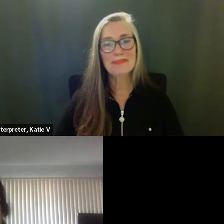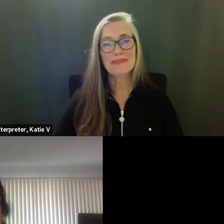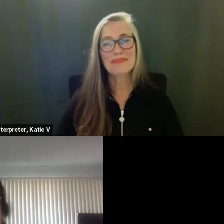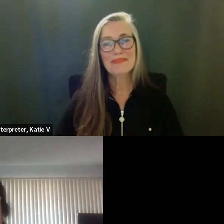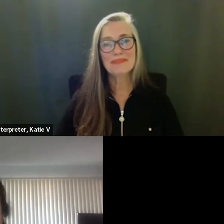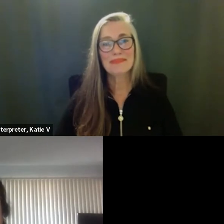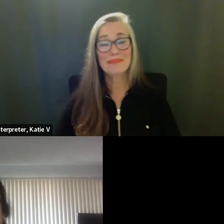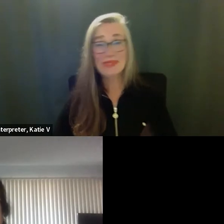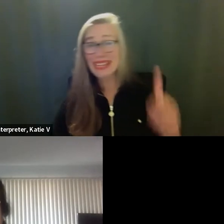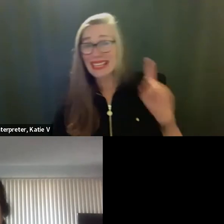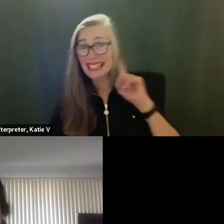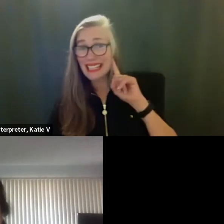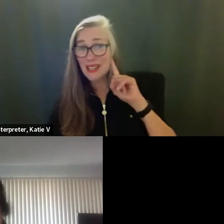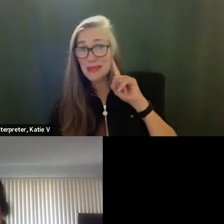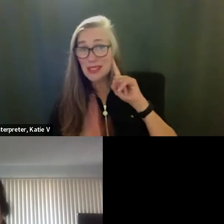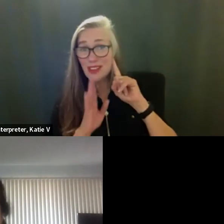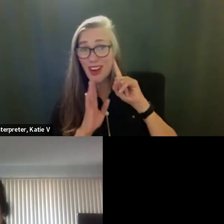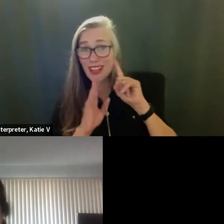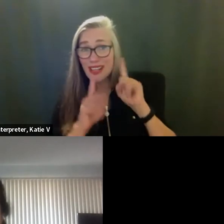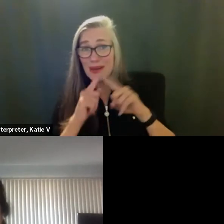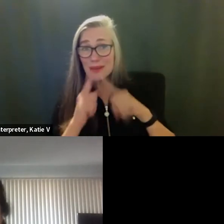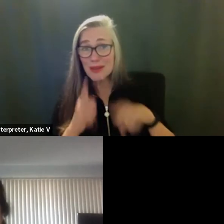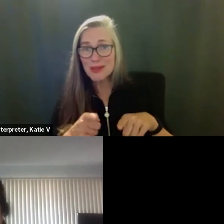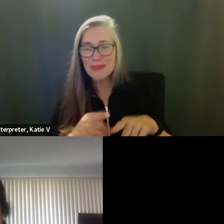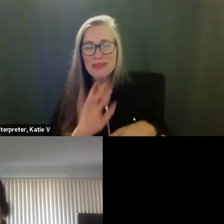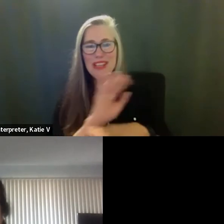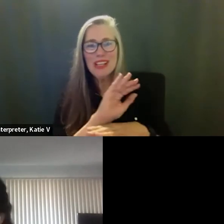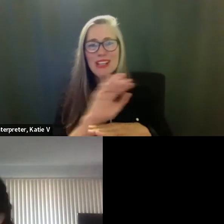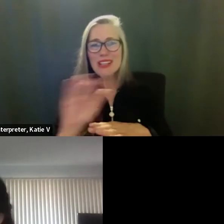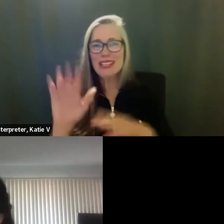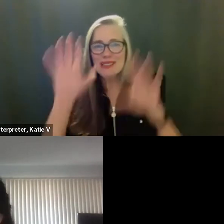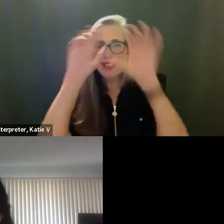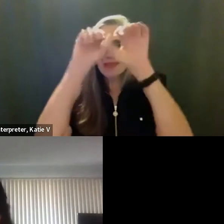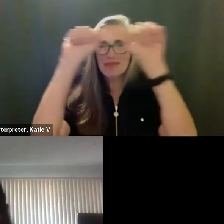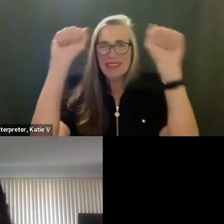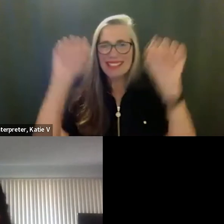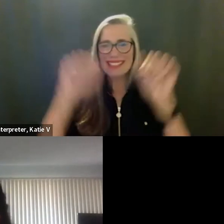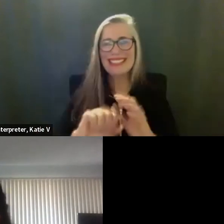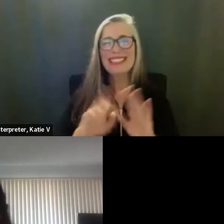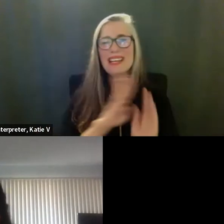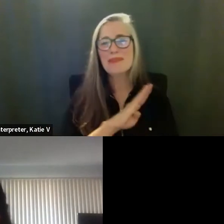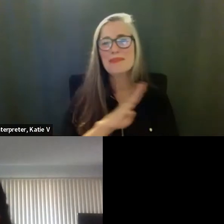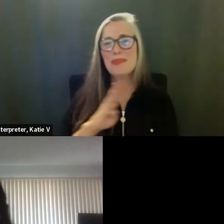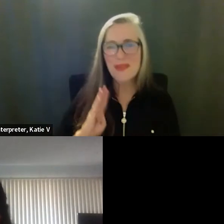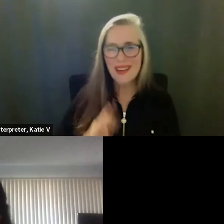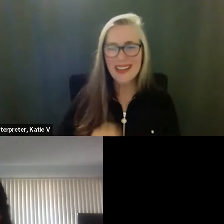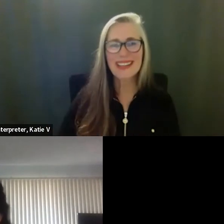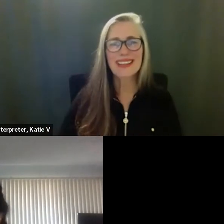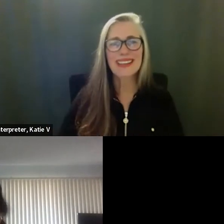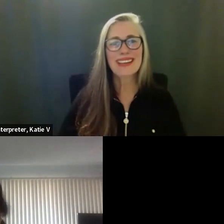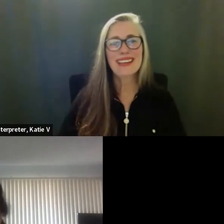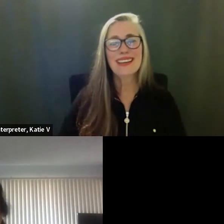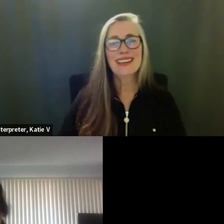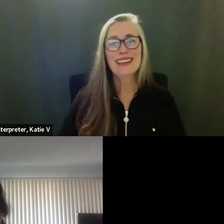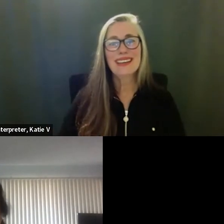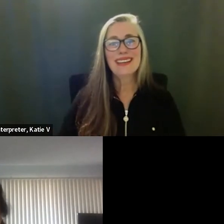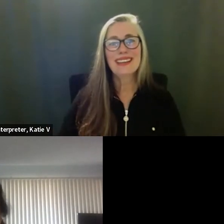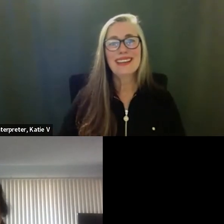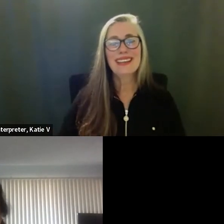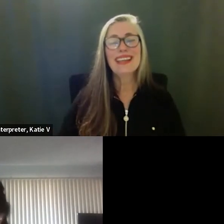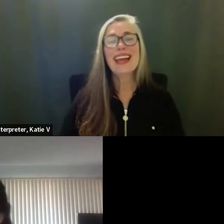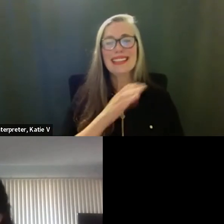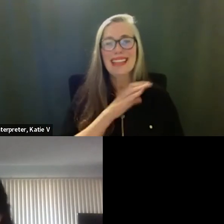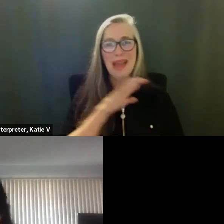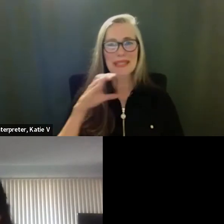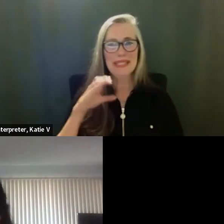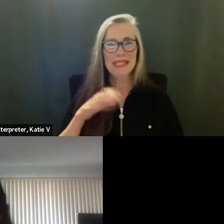Can you hear me now? There we go. Well, good evening, board president, board members, extended cabinet.